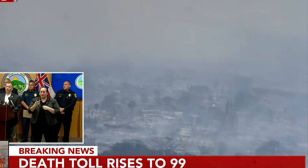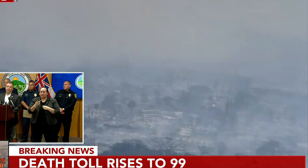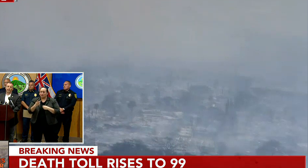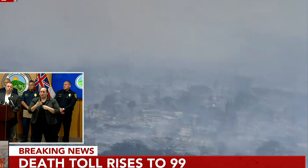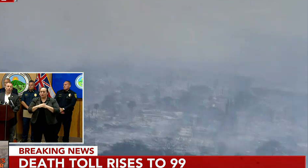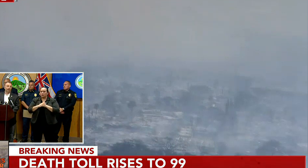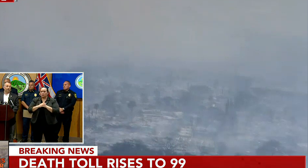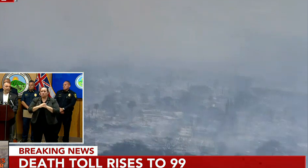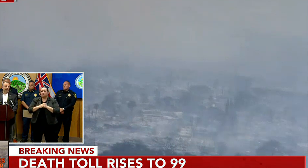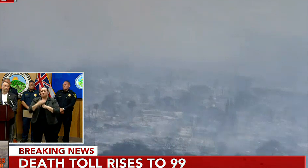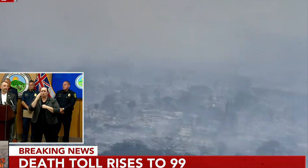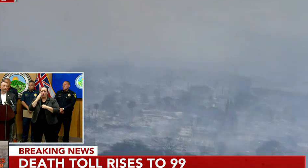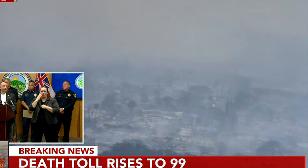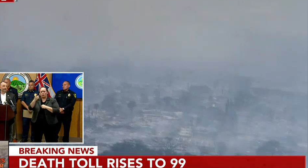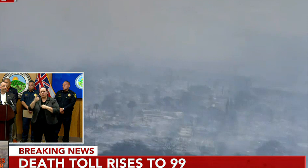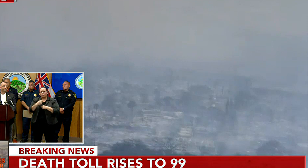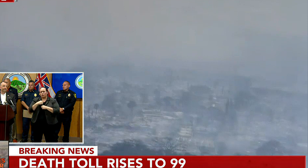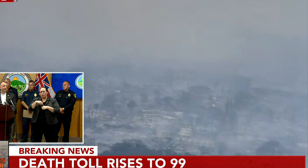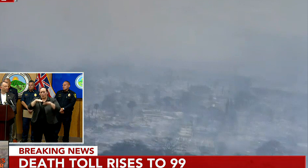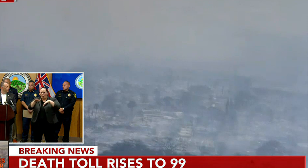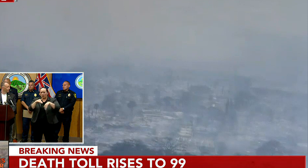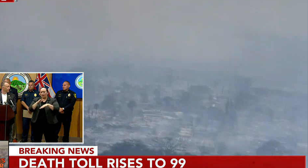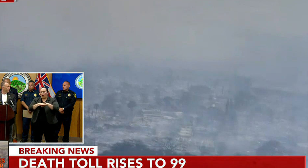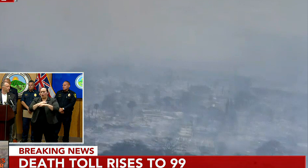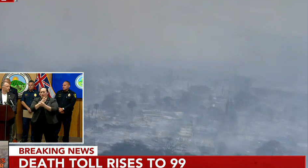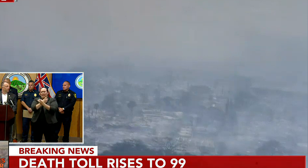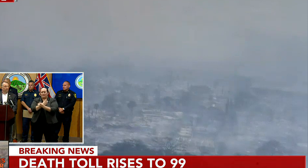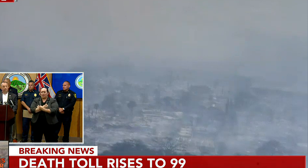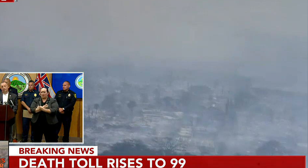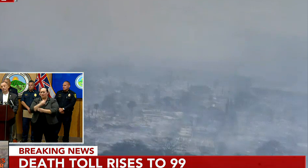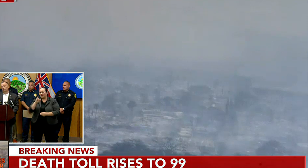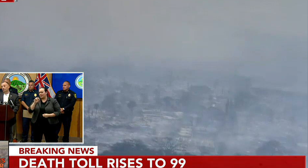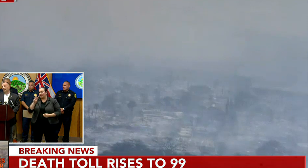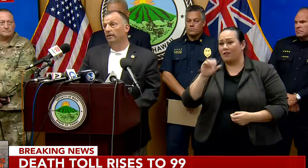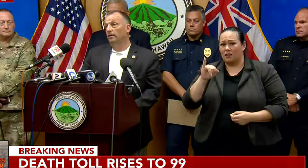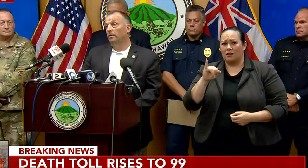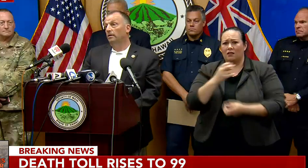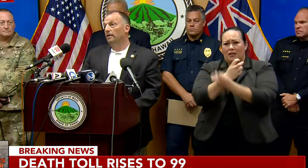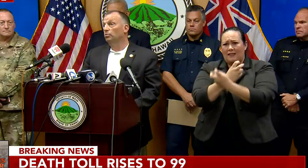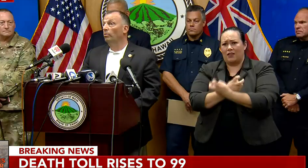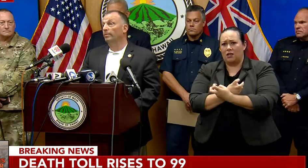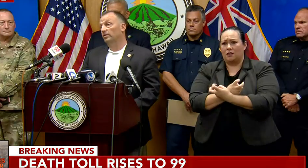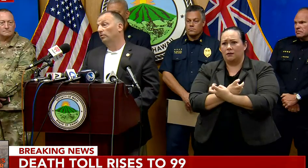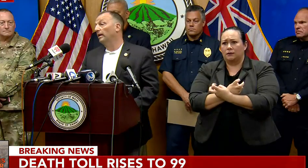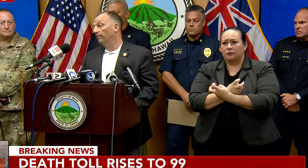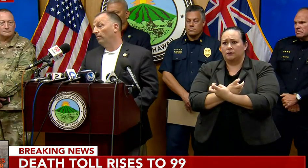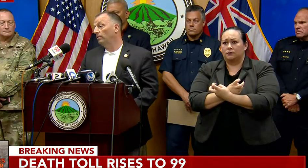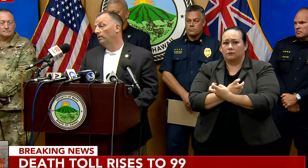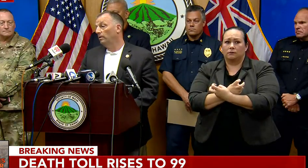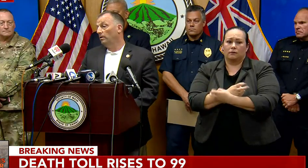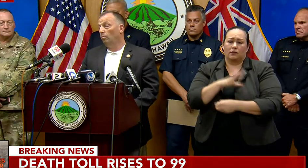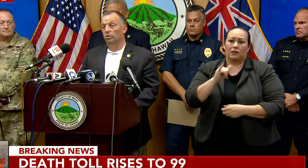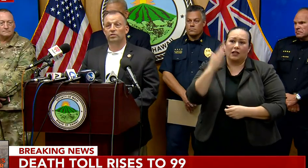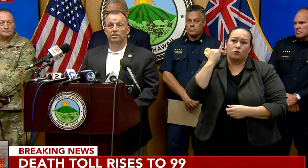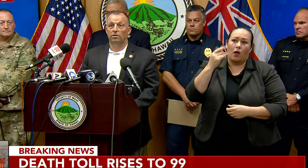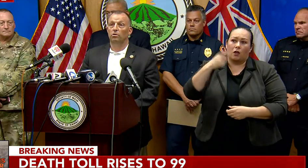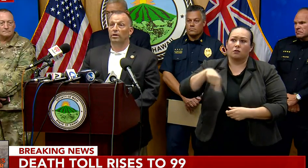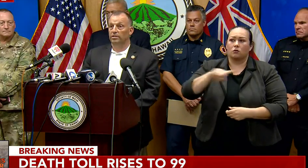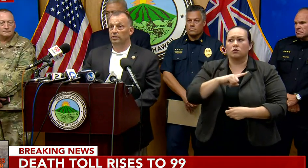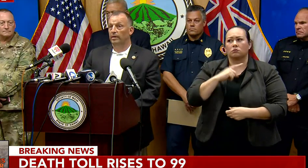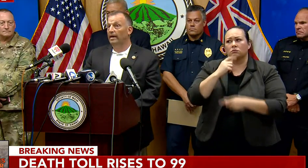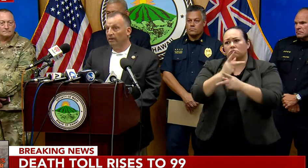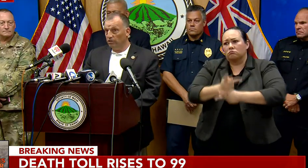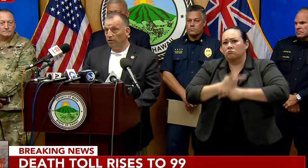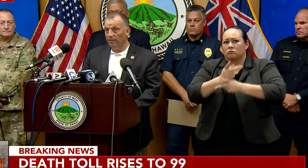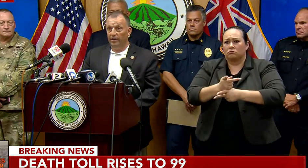they are very likely walking on Eevee, as the Chief of Police said the other day. That's why we're being so careful. We'll address other